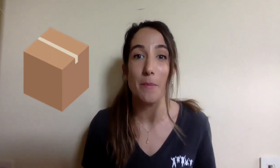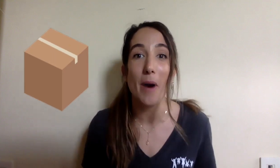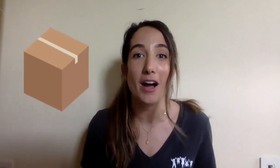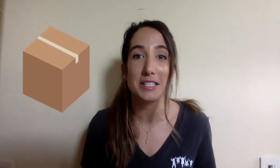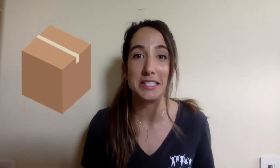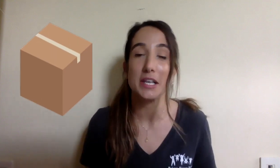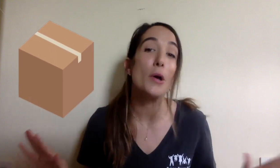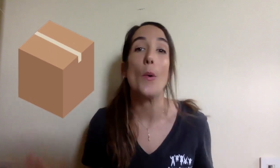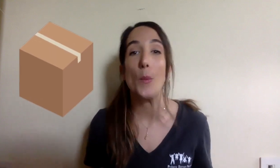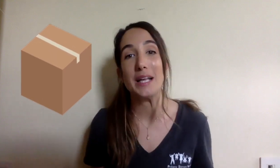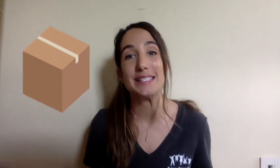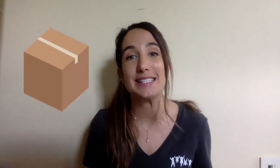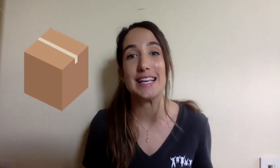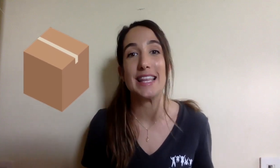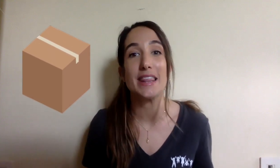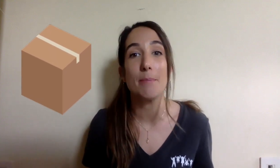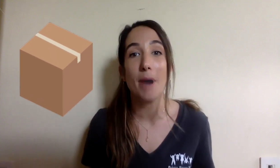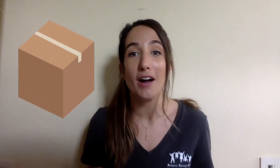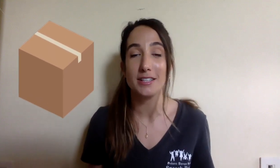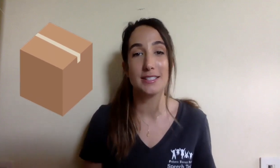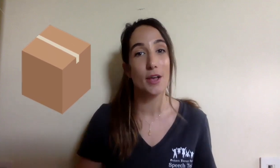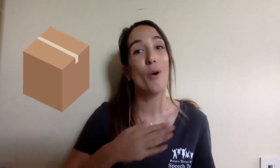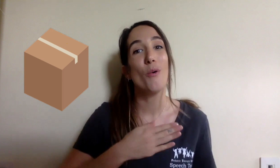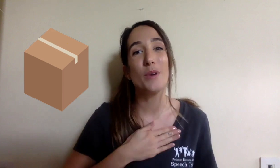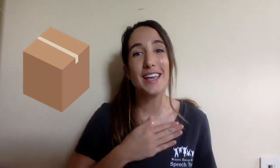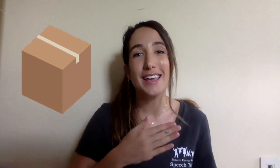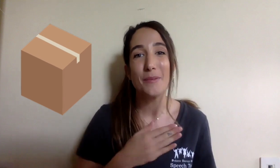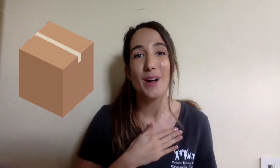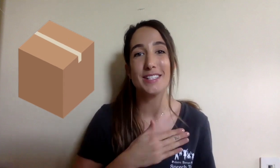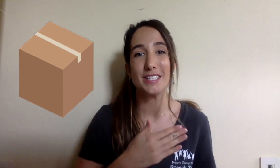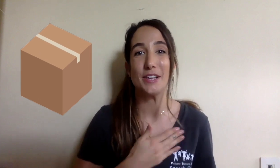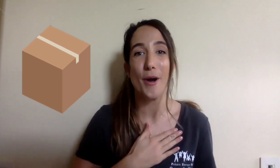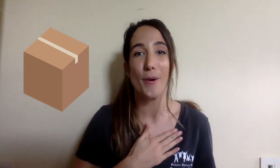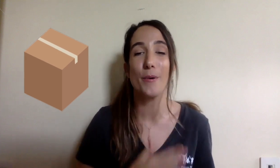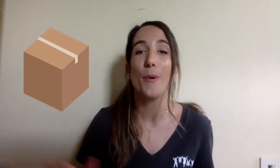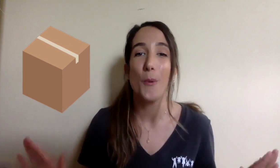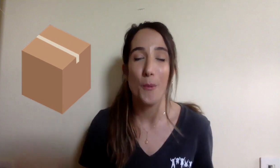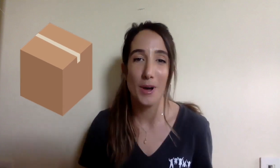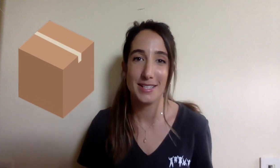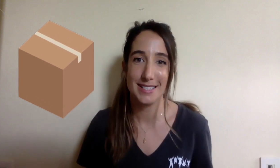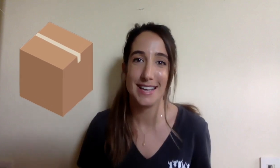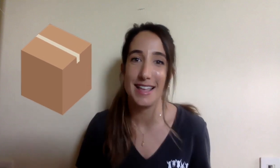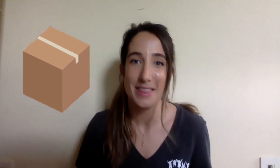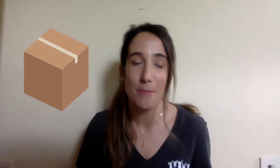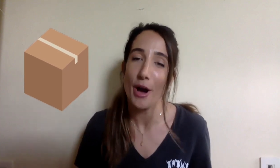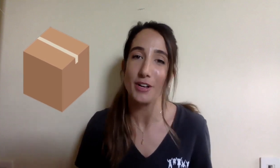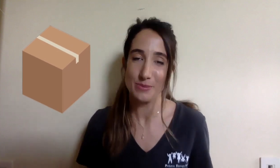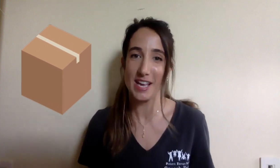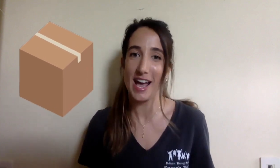box? What's in the box? We want to know what's in the box we have